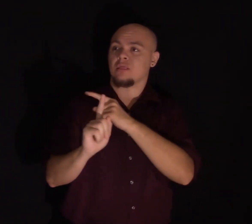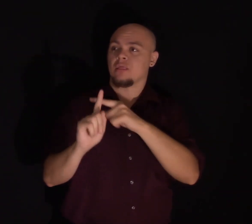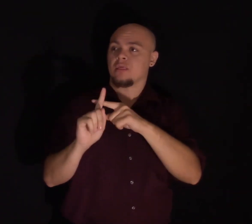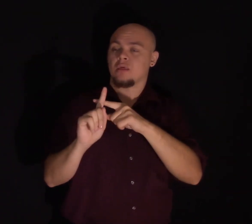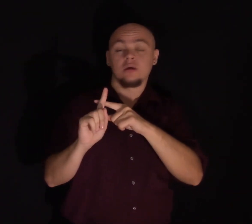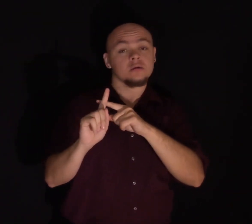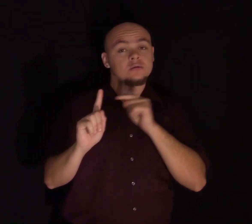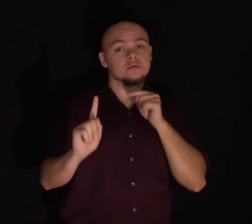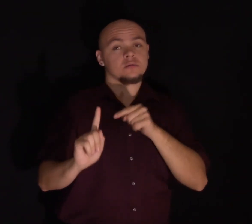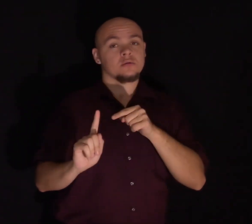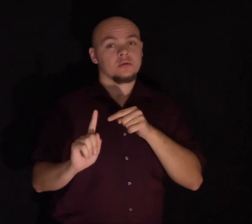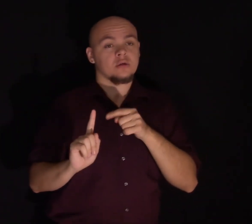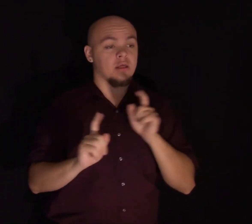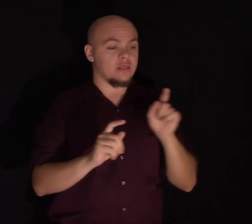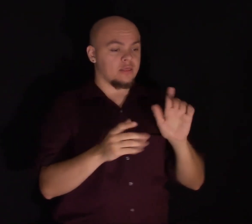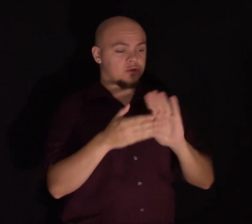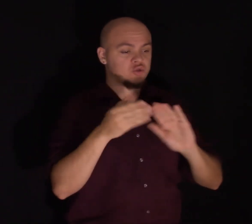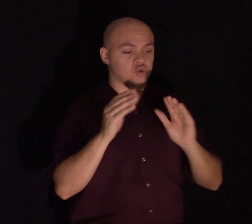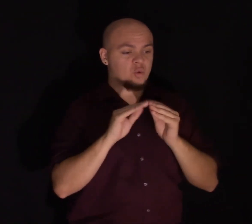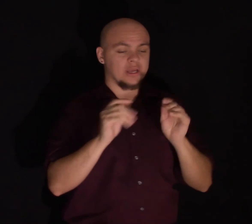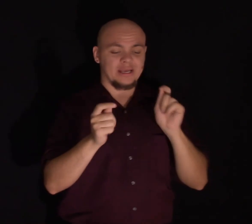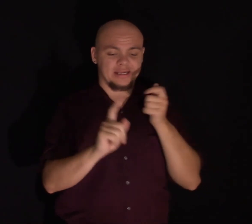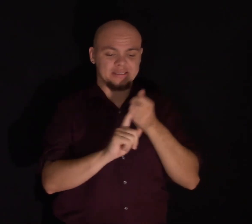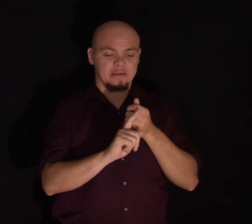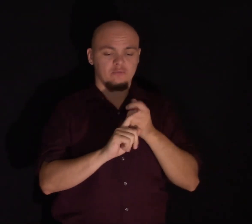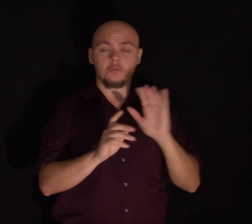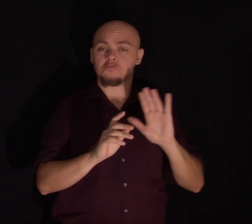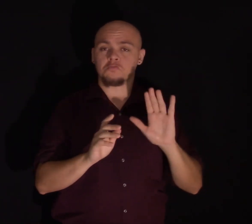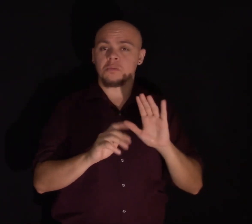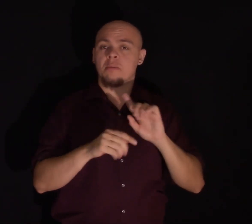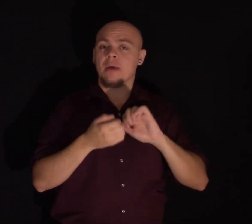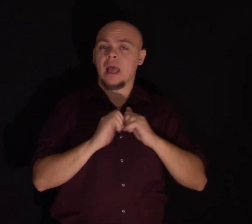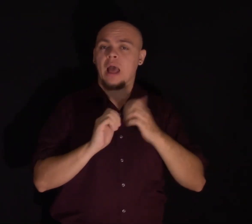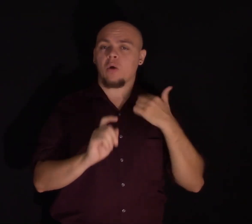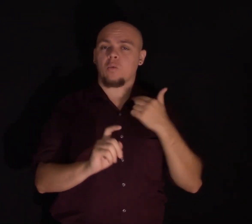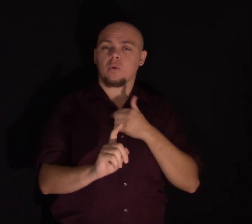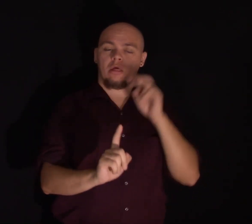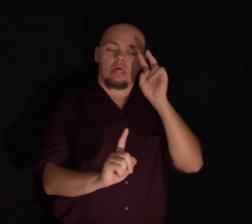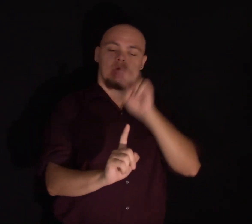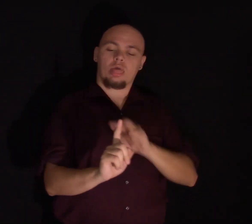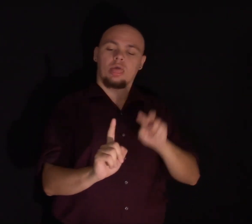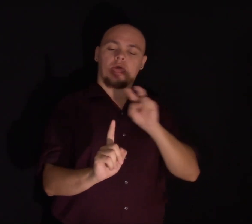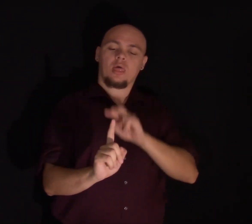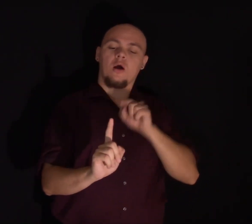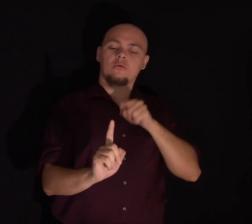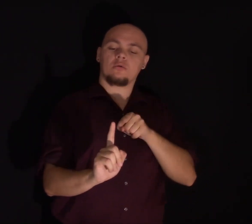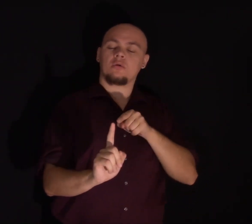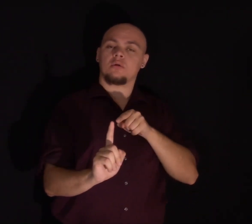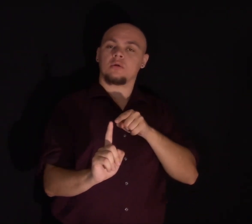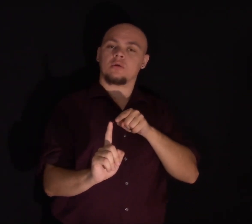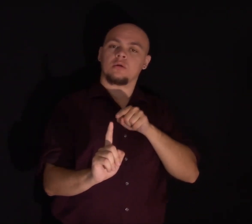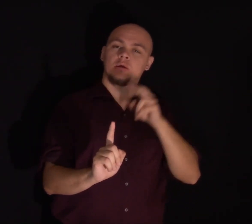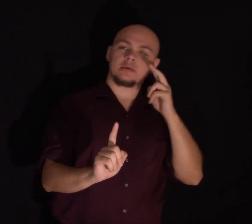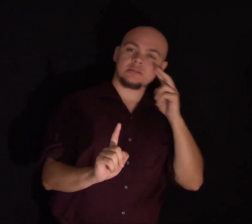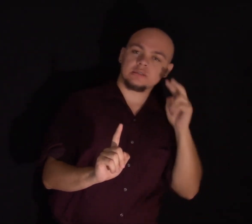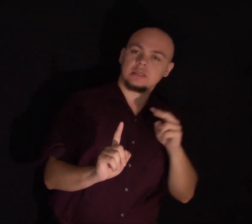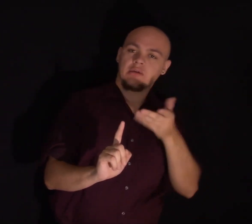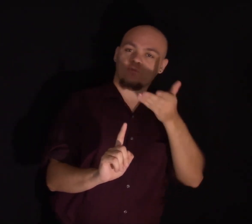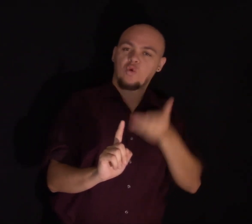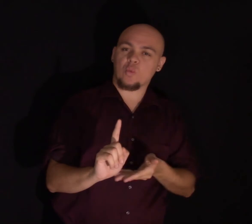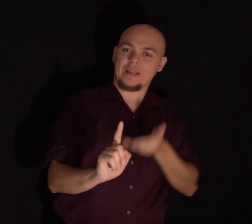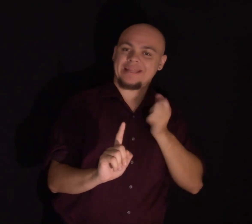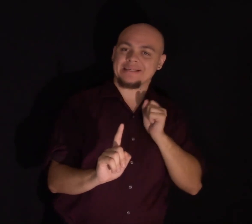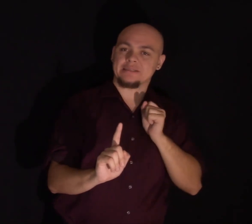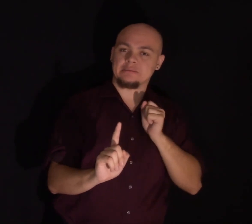changing the narrative itself, but changing our relationship to it. So that we can look at the narrative and see it for what it